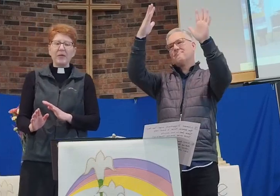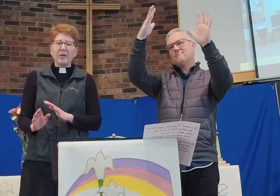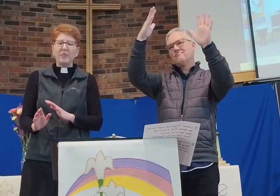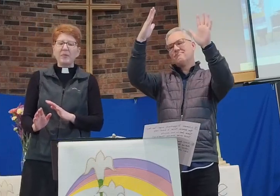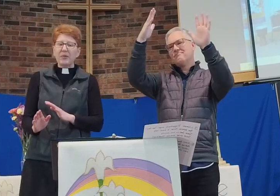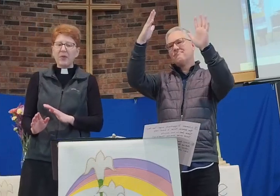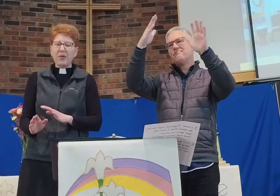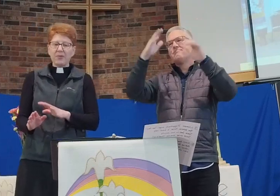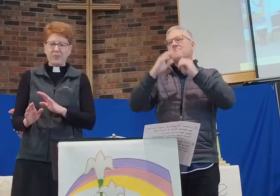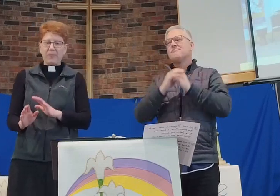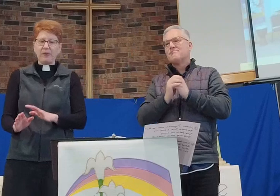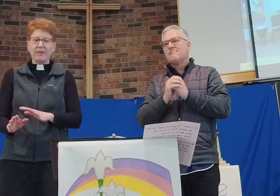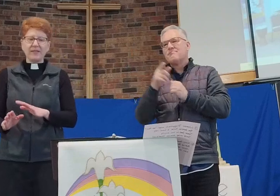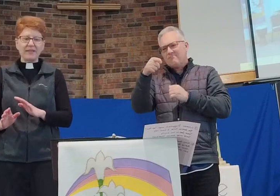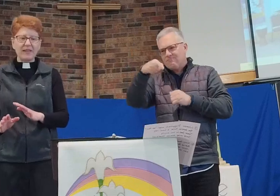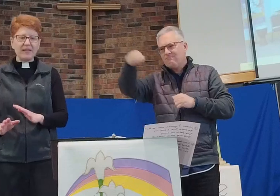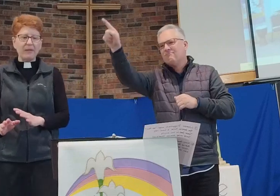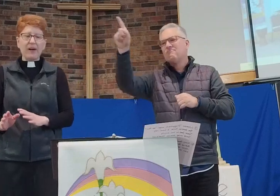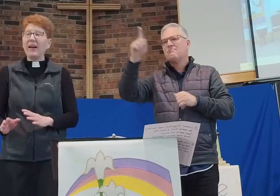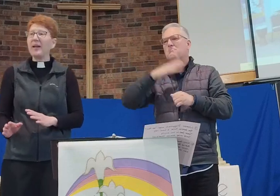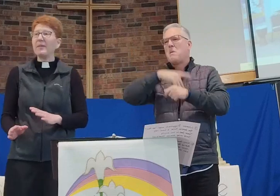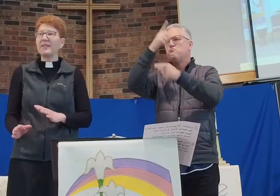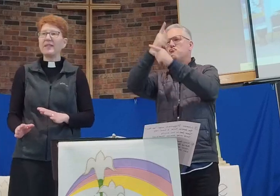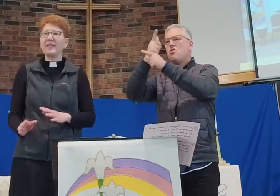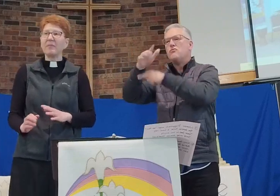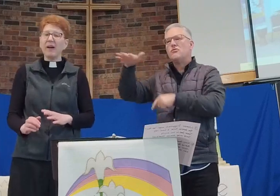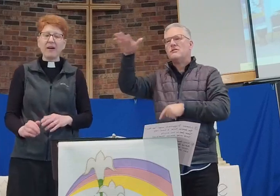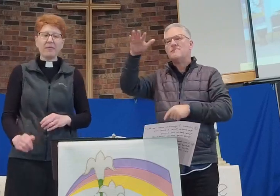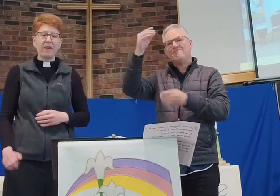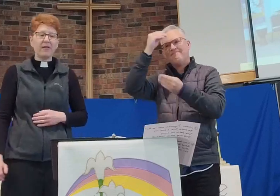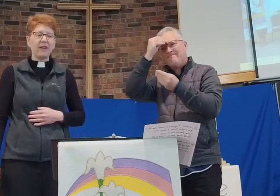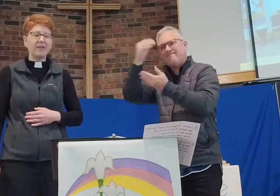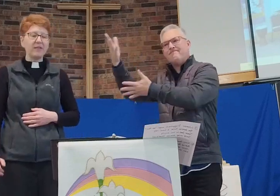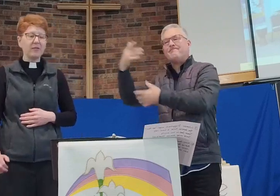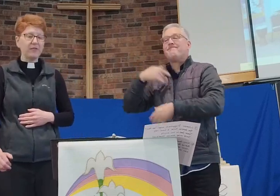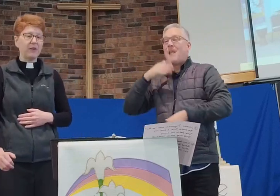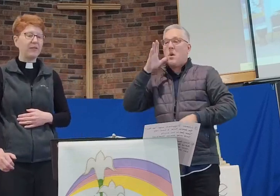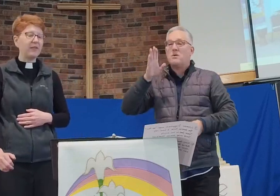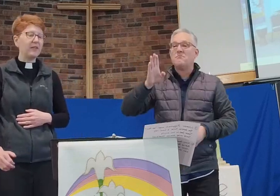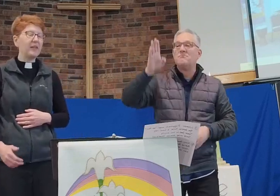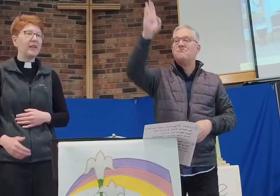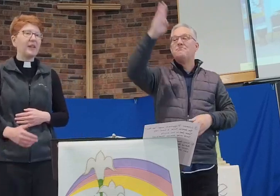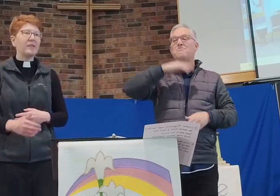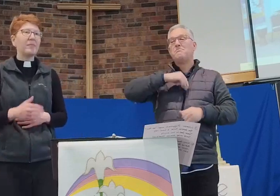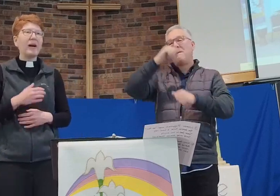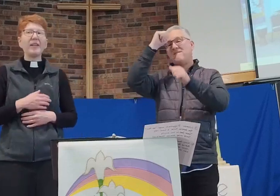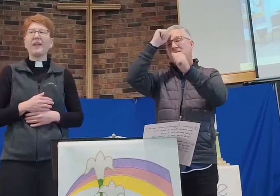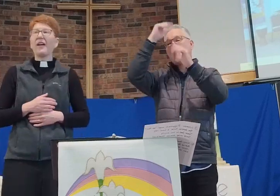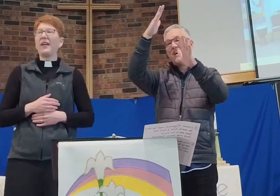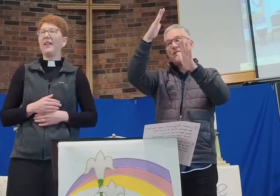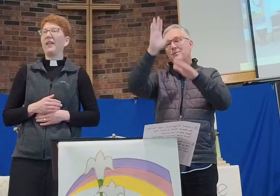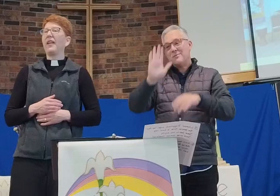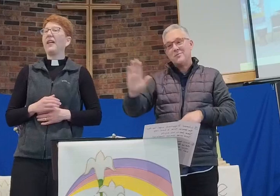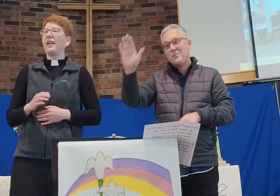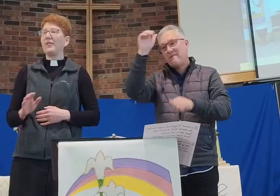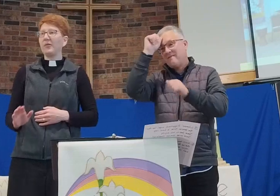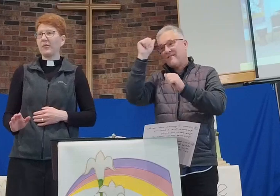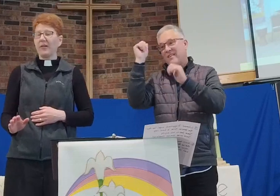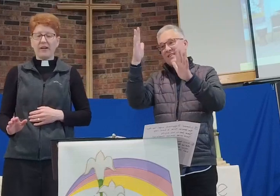But go to my brothers and say to them, I am ascending to my Father and to your Father, to my God and your God.